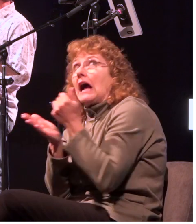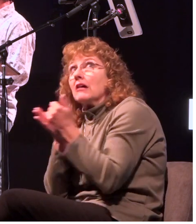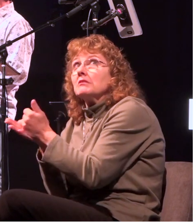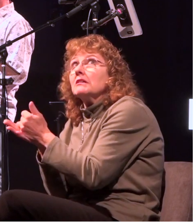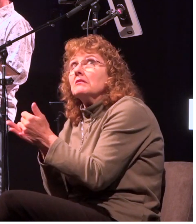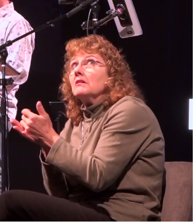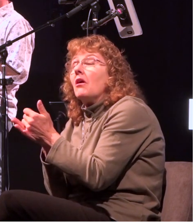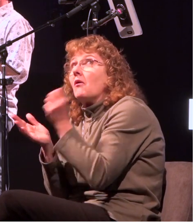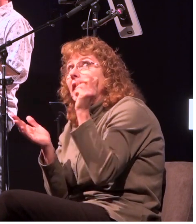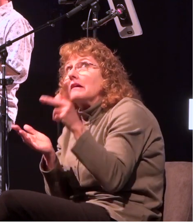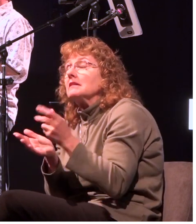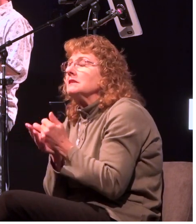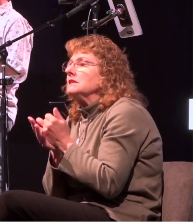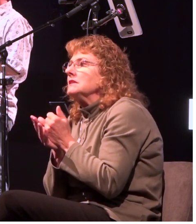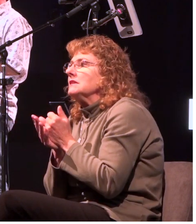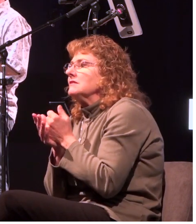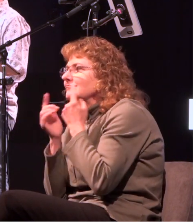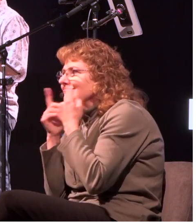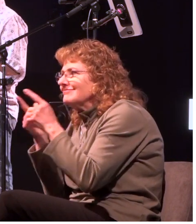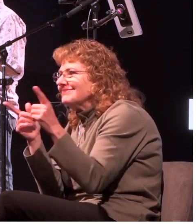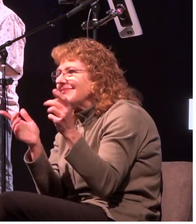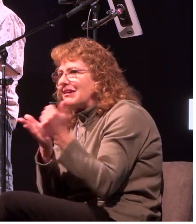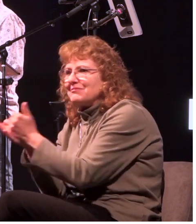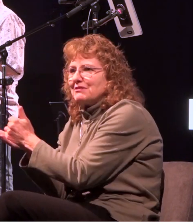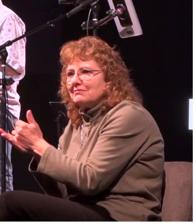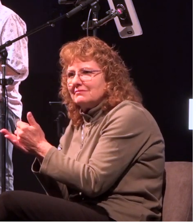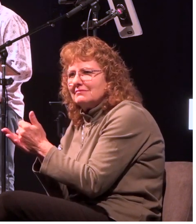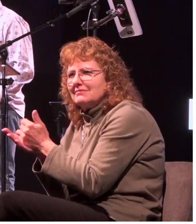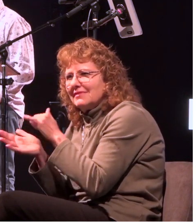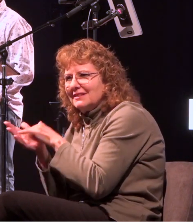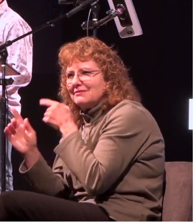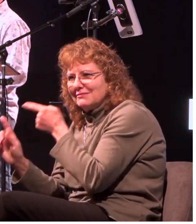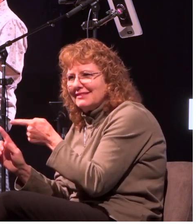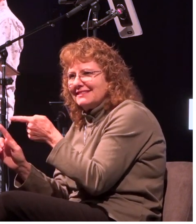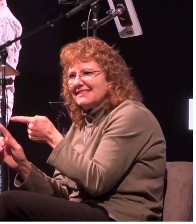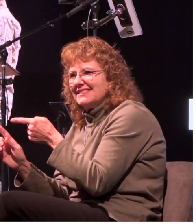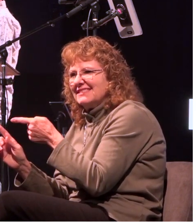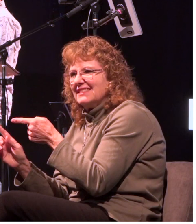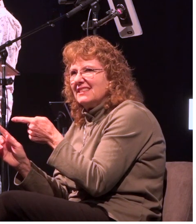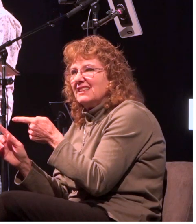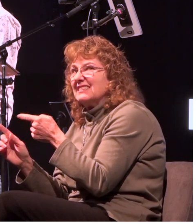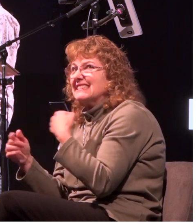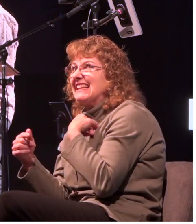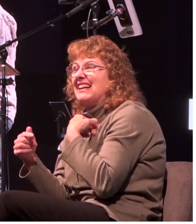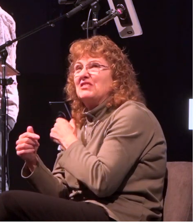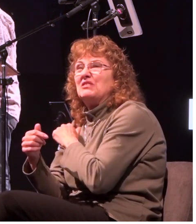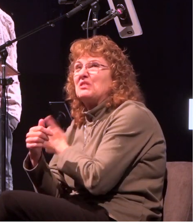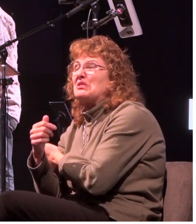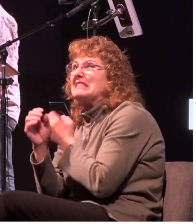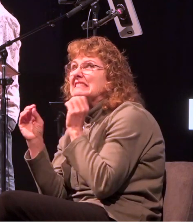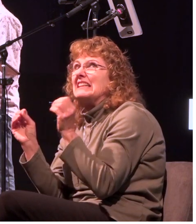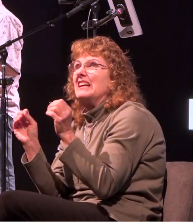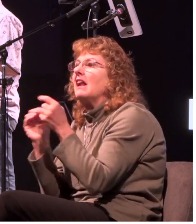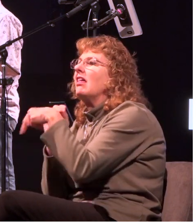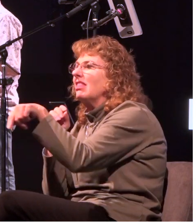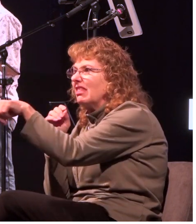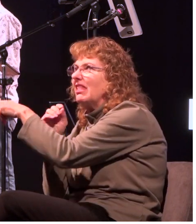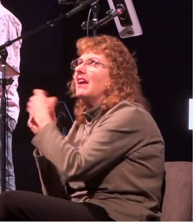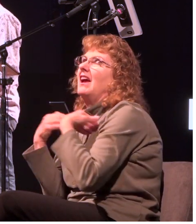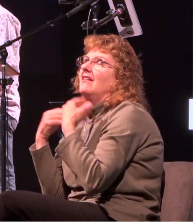succeed and then let go because you haven't been given the authority in that situation they have right and